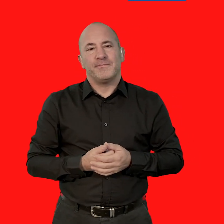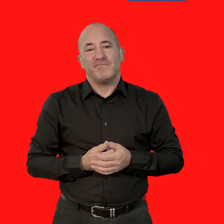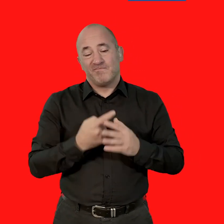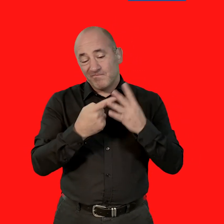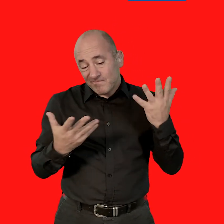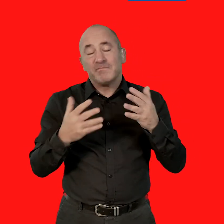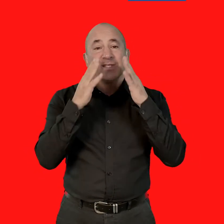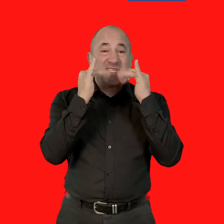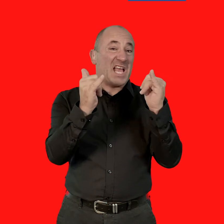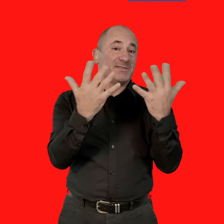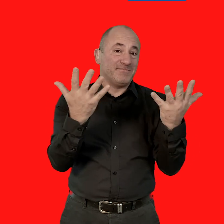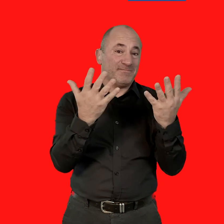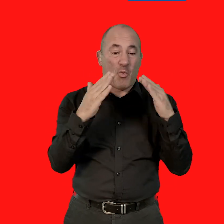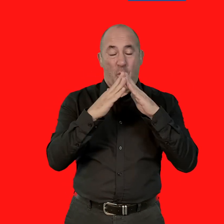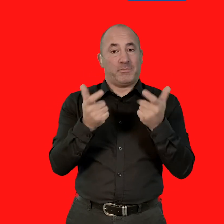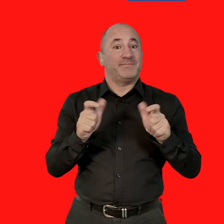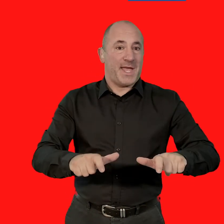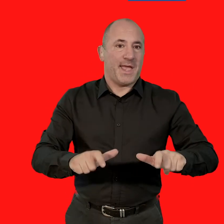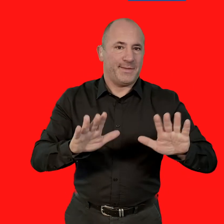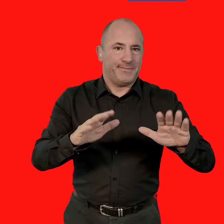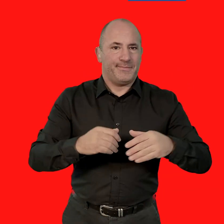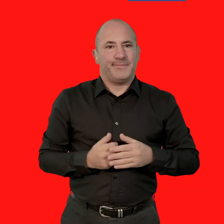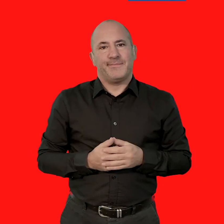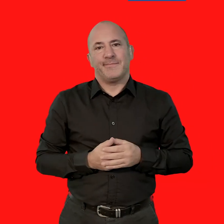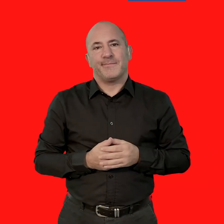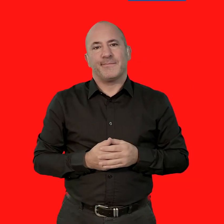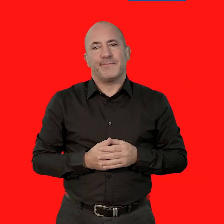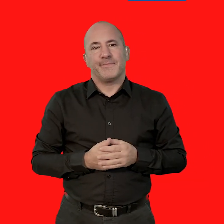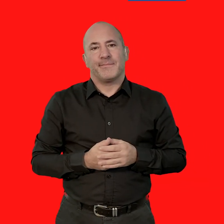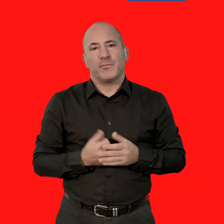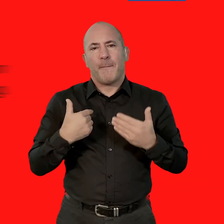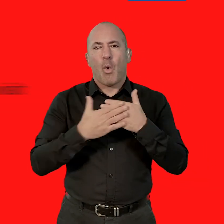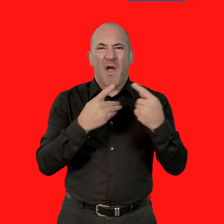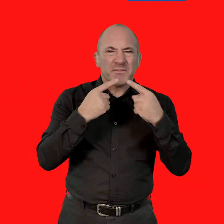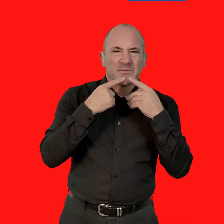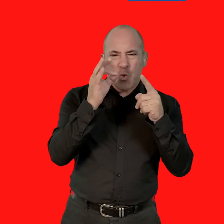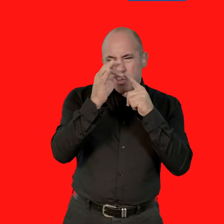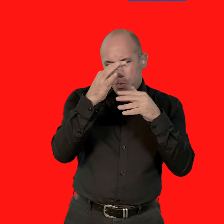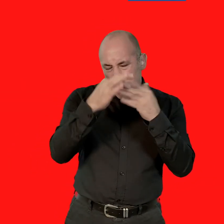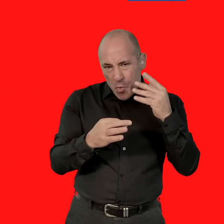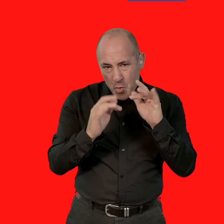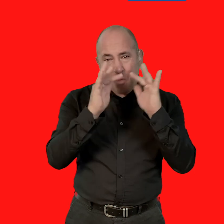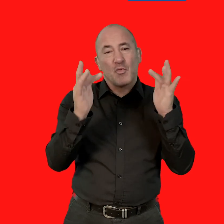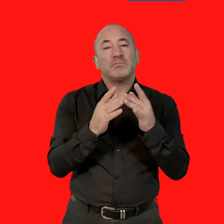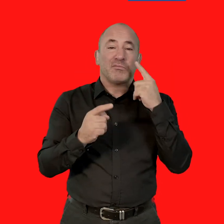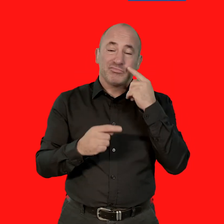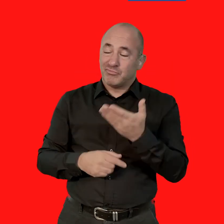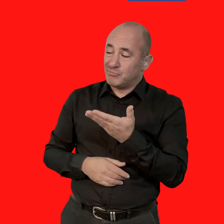taste, get a test and stay at home. For more information and detailed guidance, visit